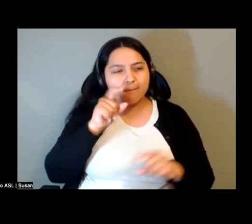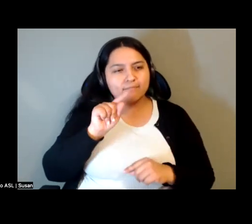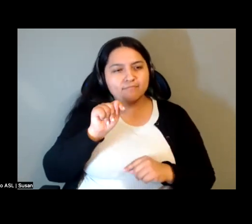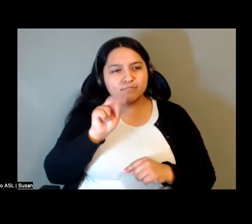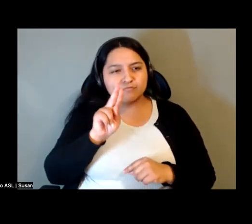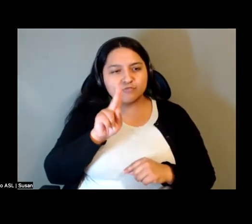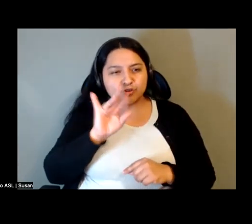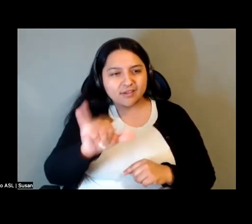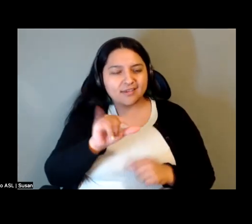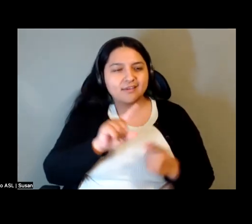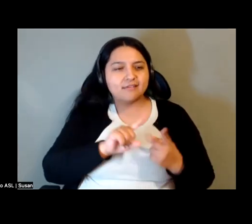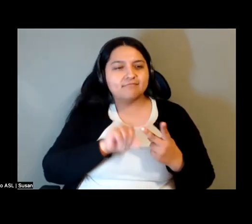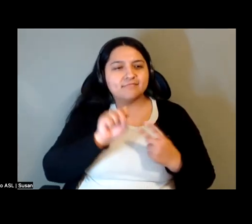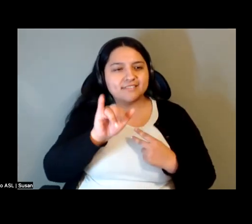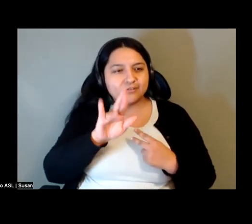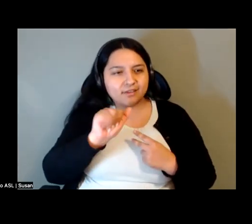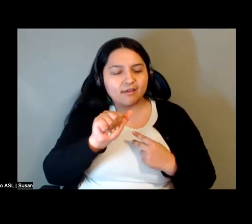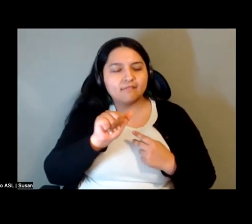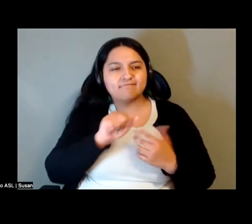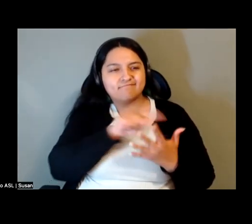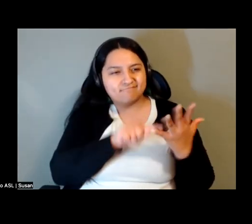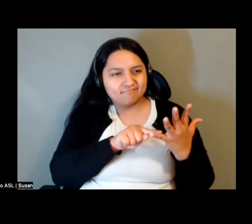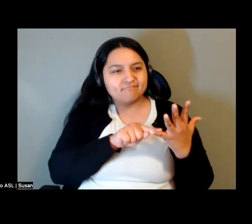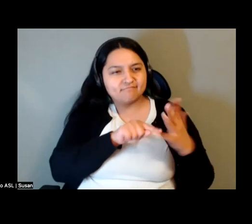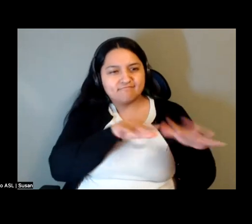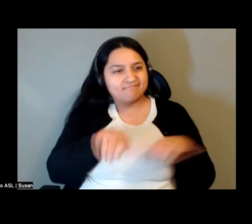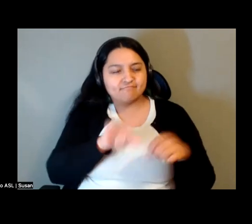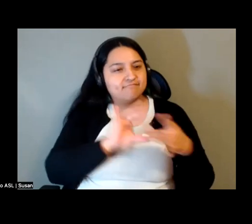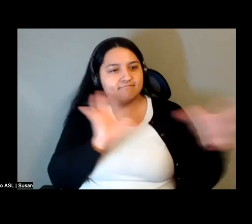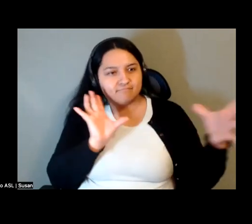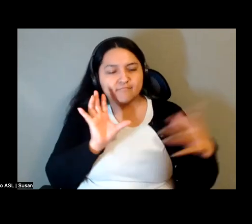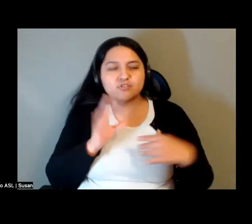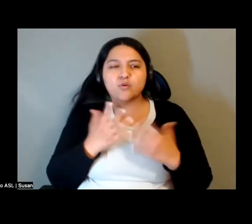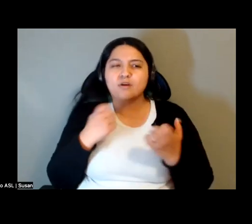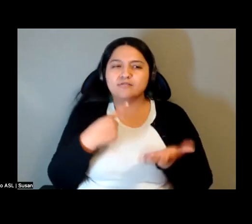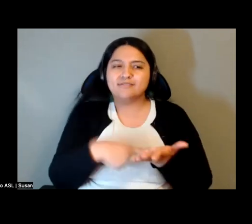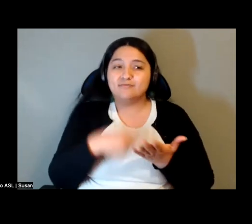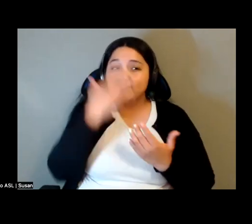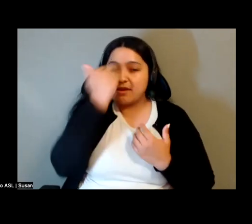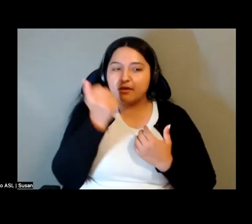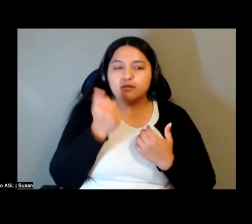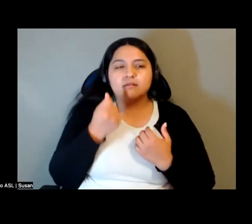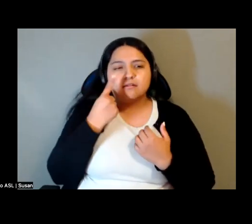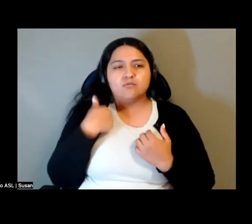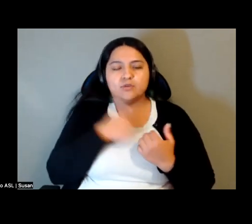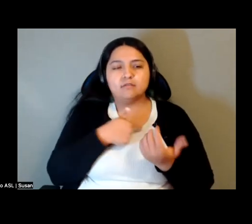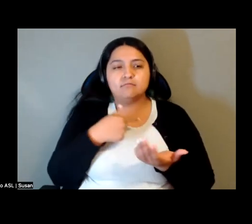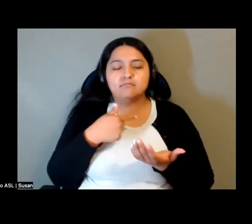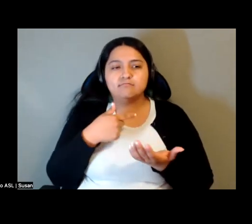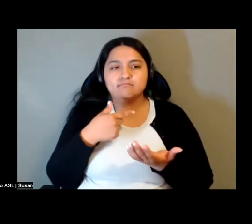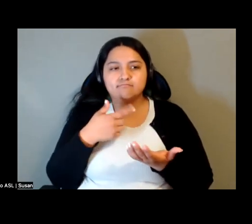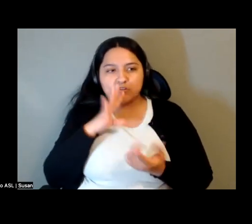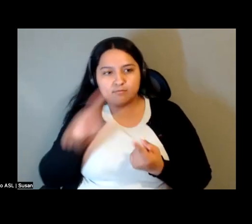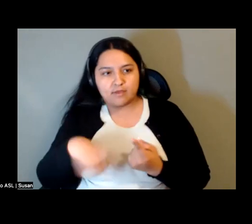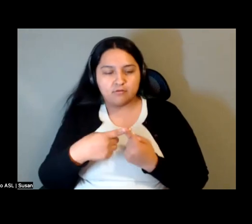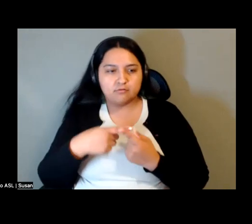state, the domination of the Iraqi state. And I think there's something that I'm bringing all this because I think there's something we're talking about this being a particular kind of